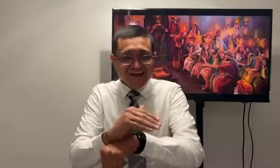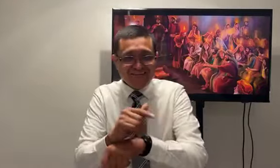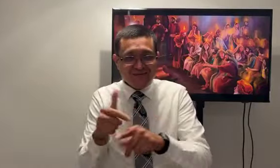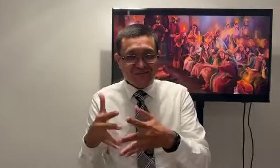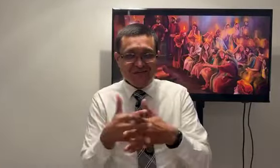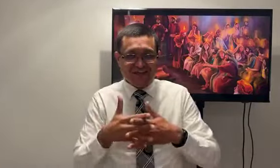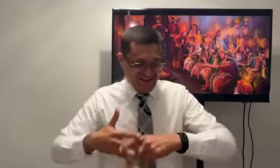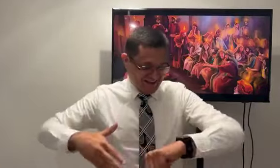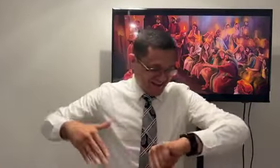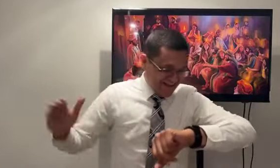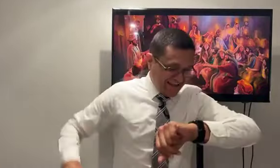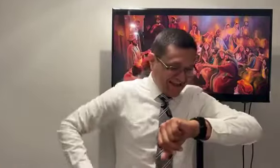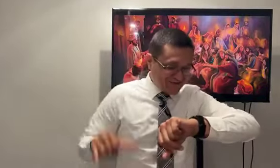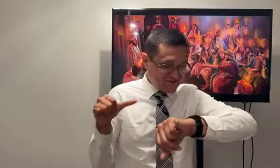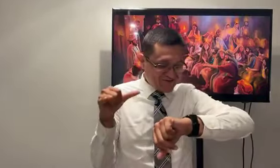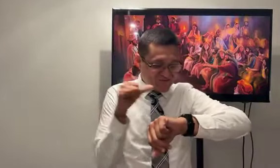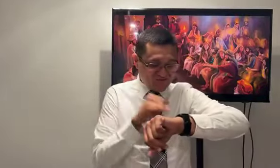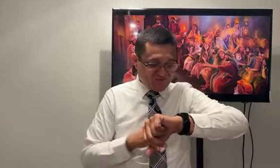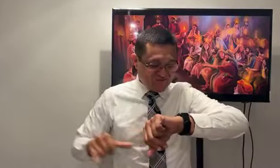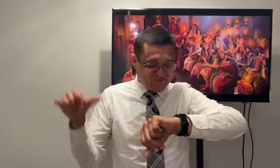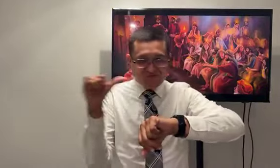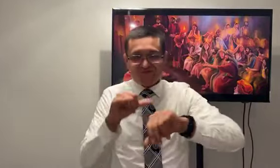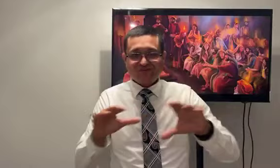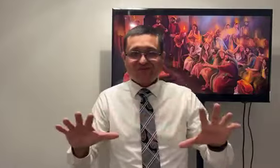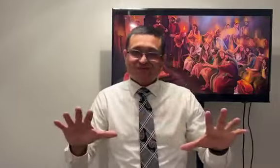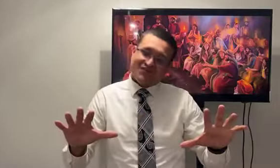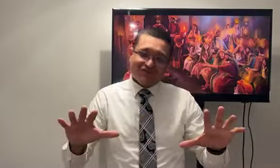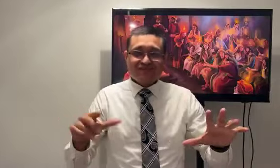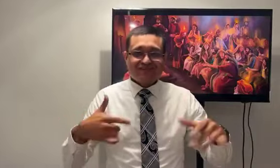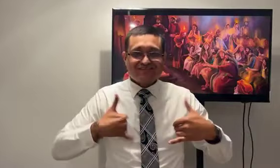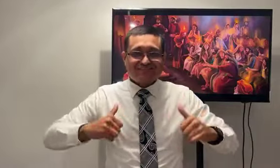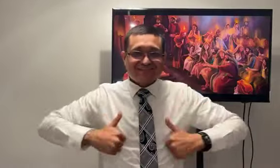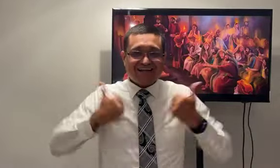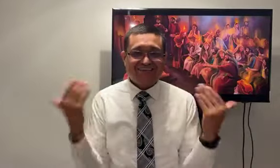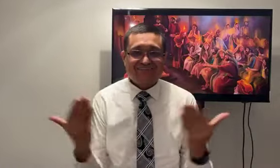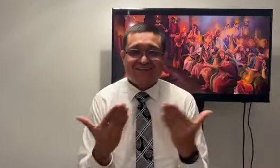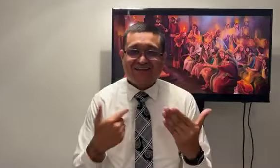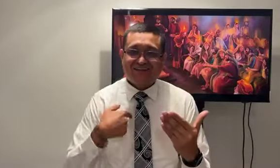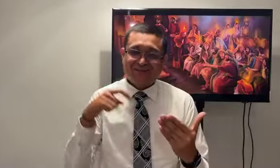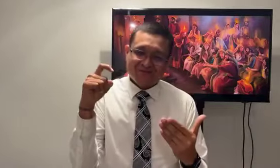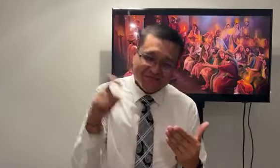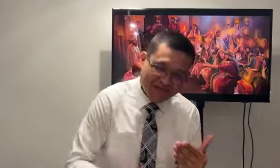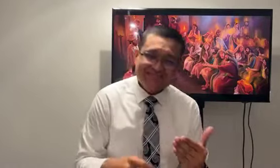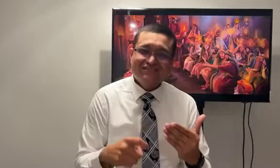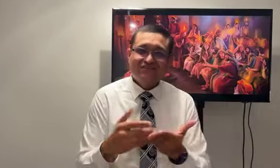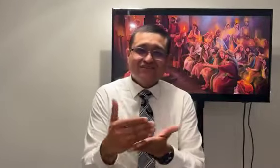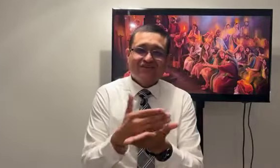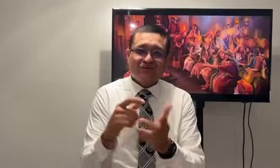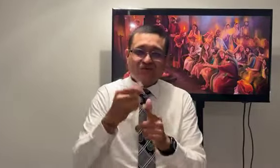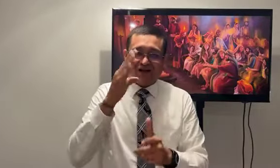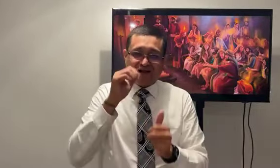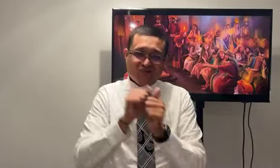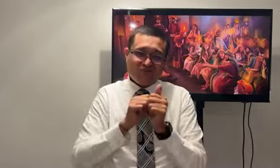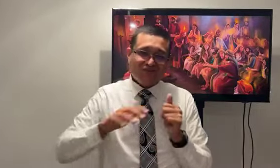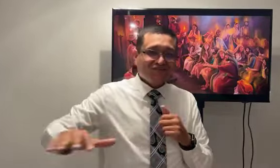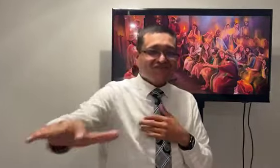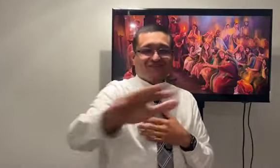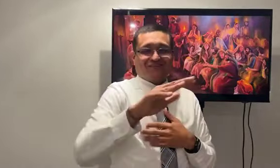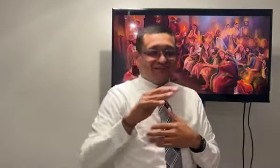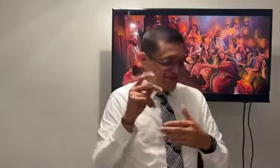good night everybody it is so late we're still here must share the word of God